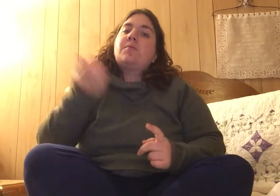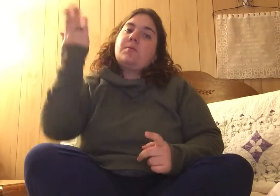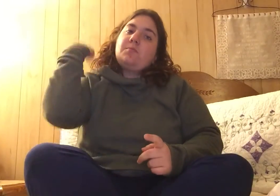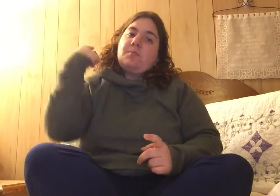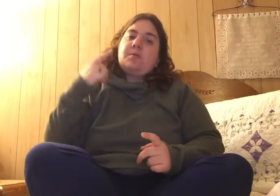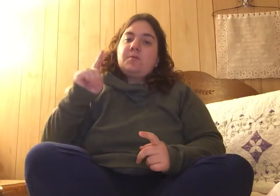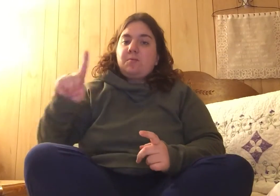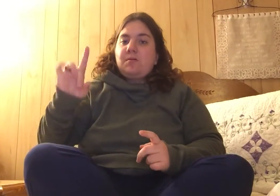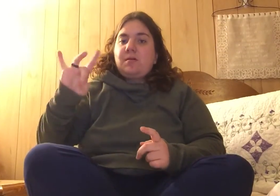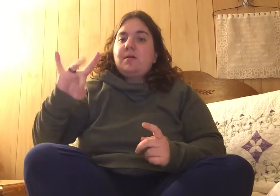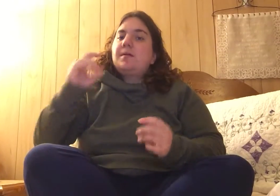love.